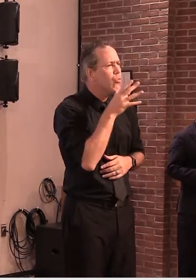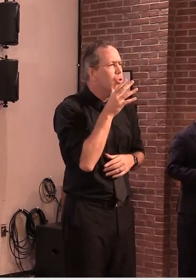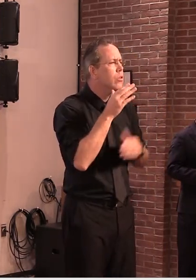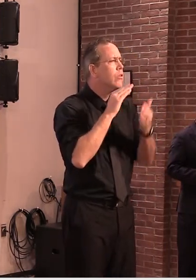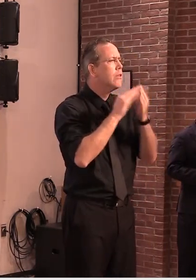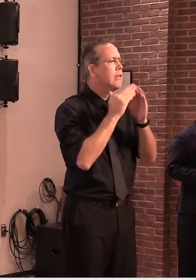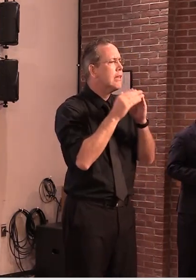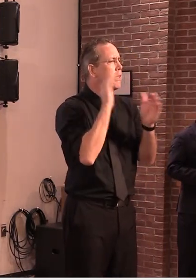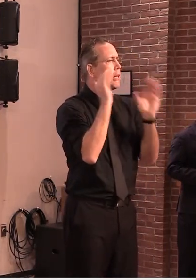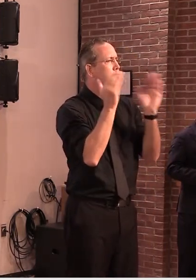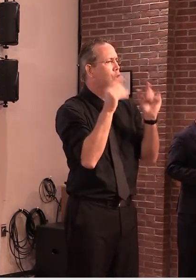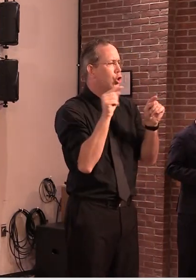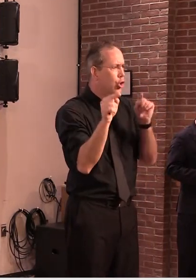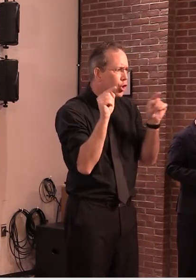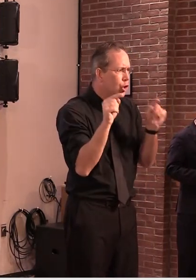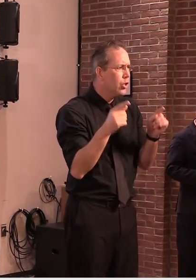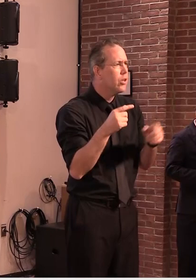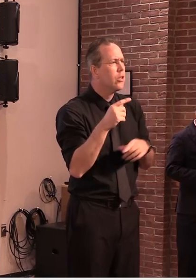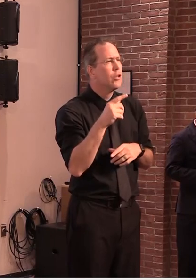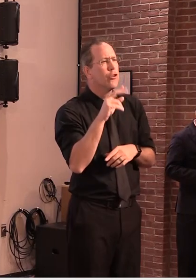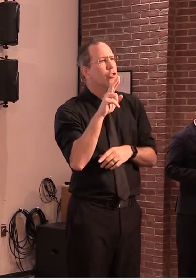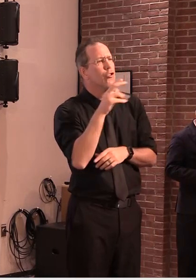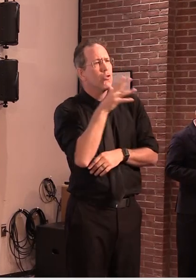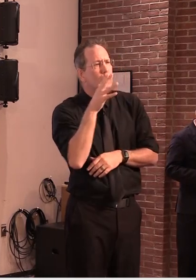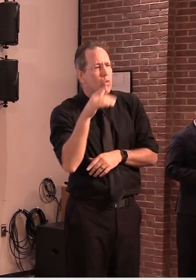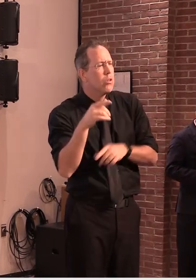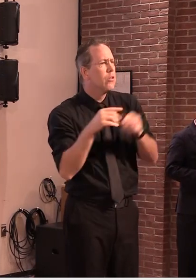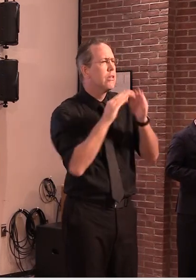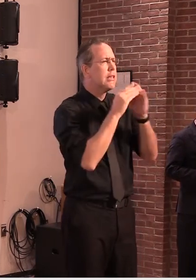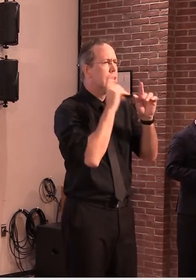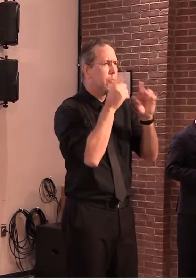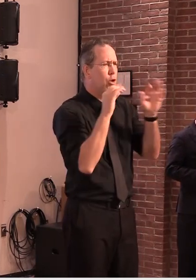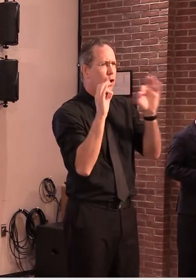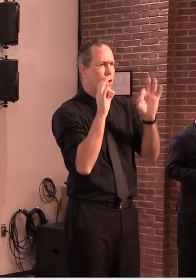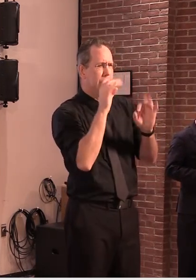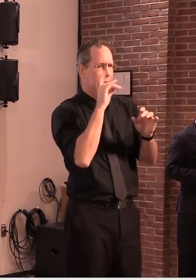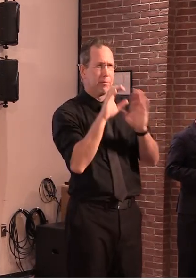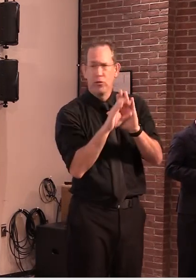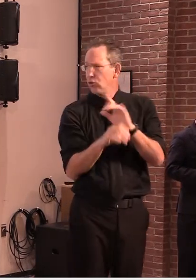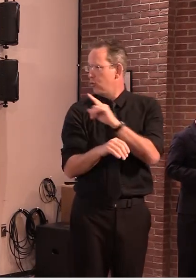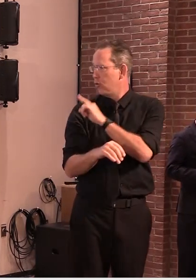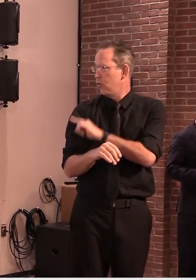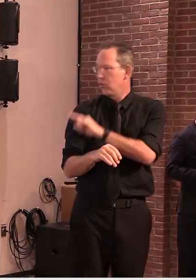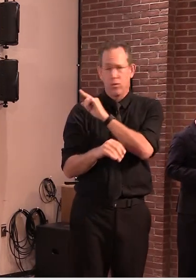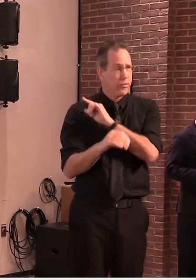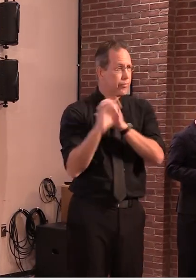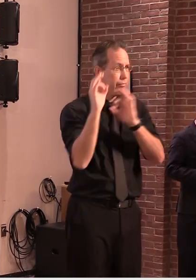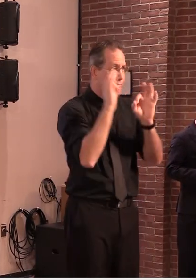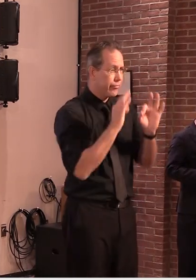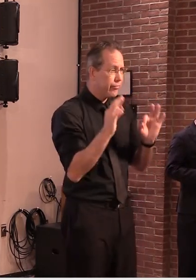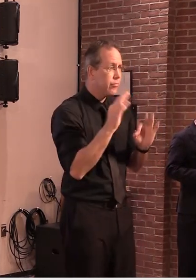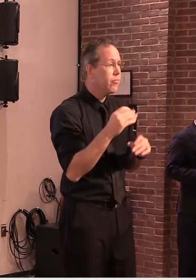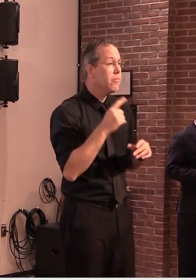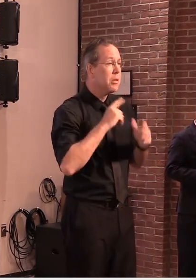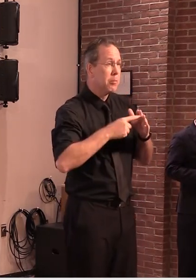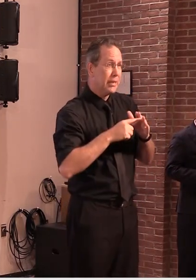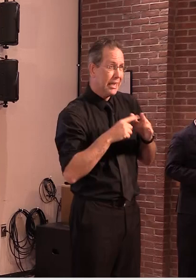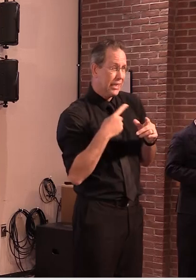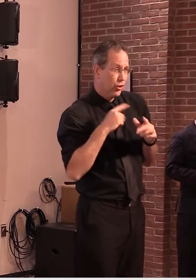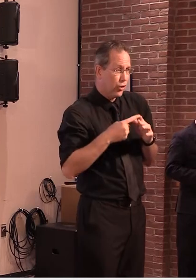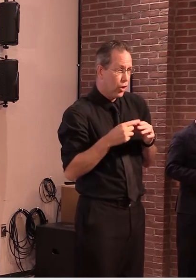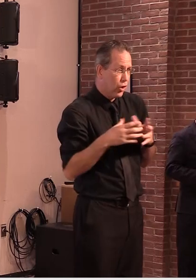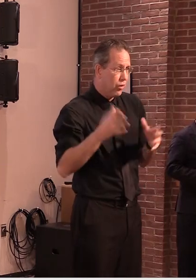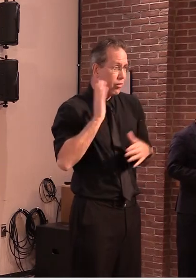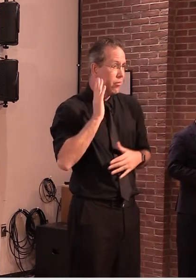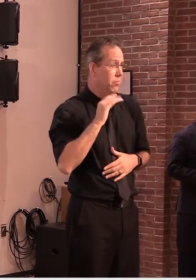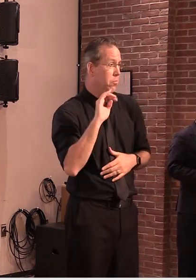between urban and rural areas across the country. In the beginning months of the pandemic, COVID-19 infections were far more prevalent in